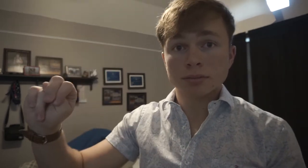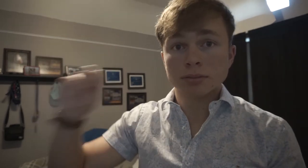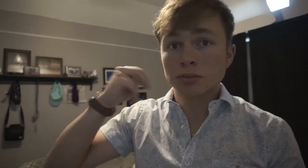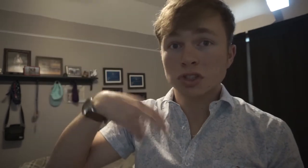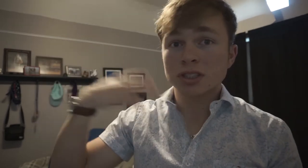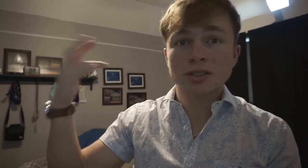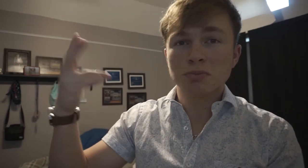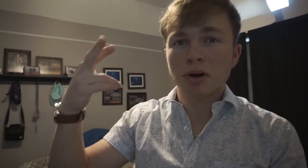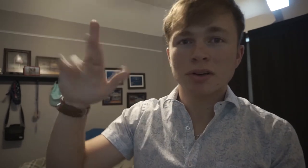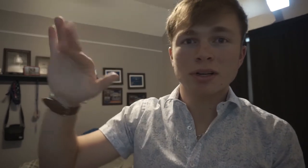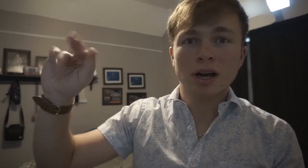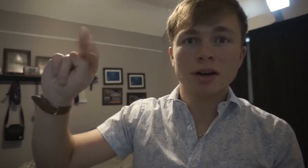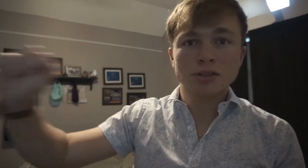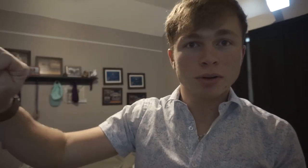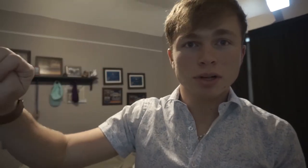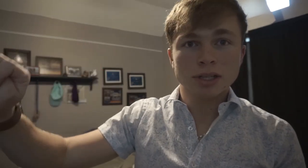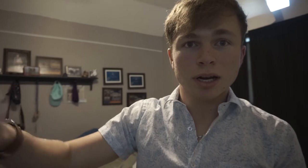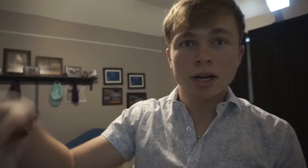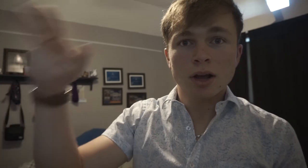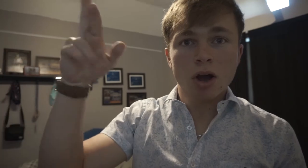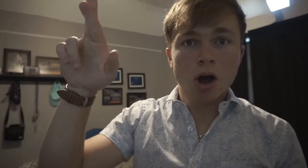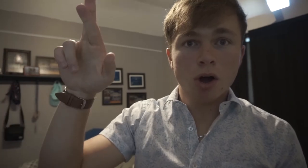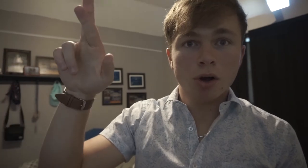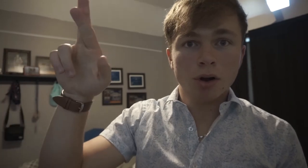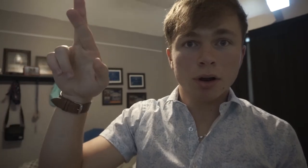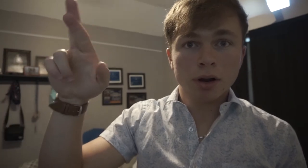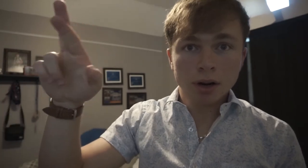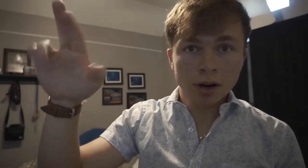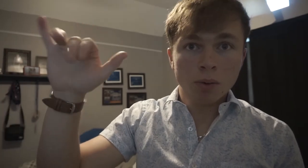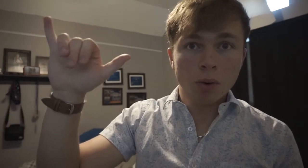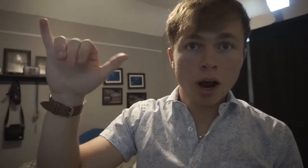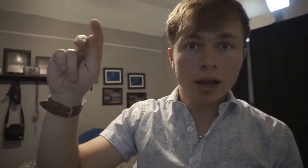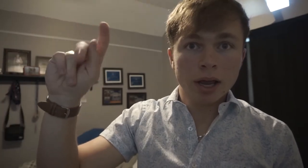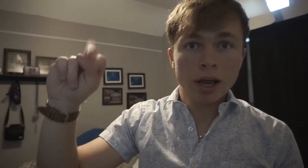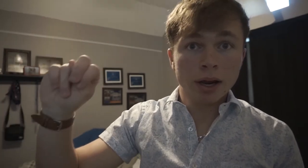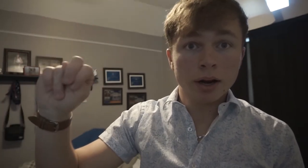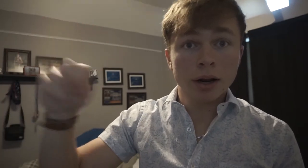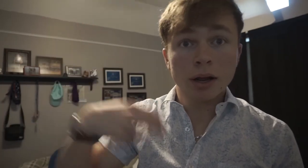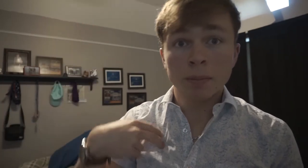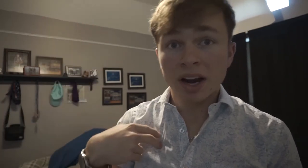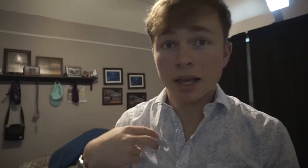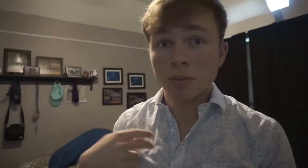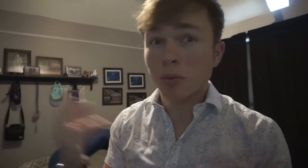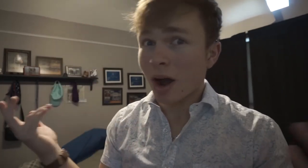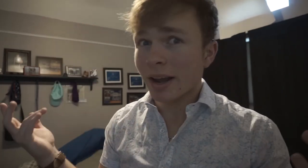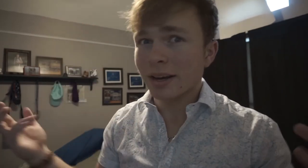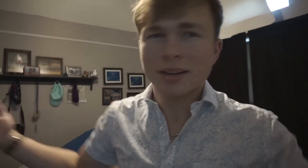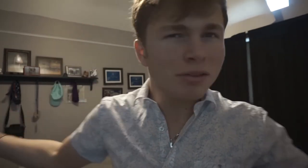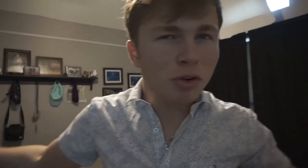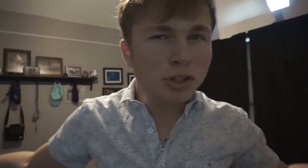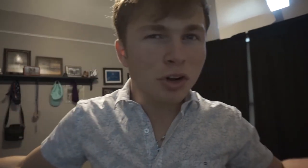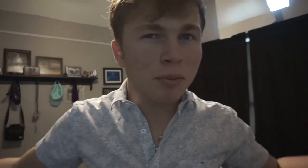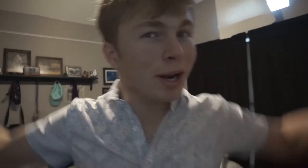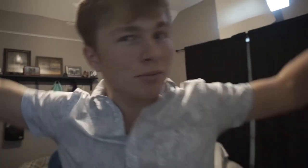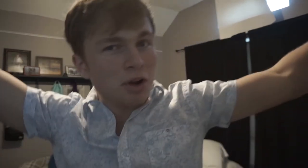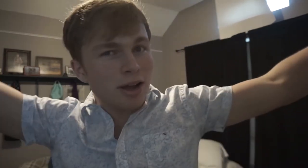Which you probably did not understand why I said. R. Y. A. N. My name. Ryan. Of you know. My name is Ryan.